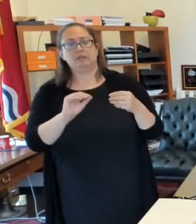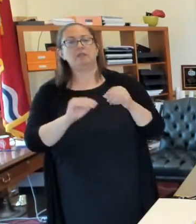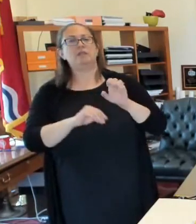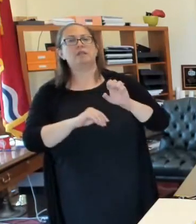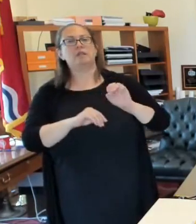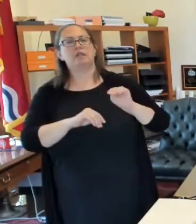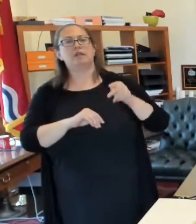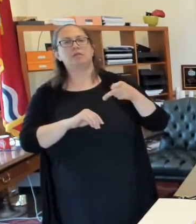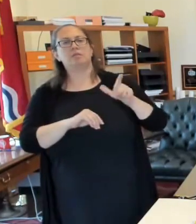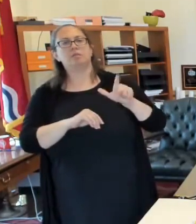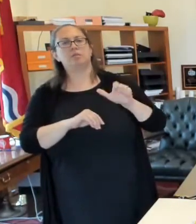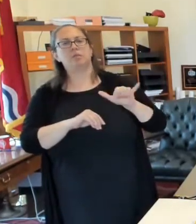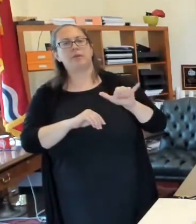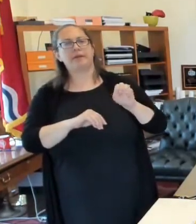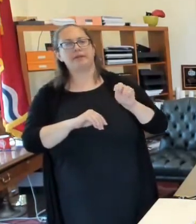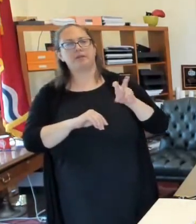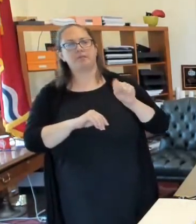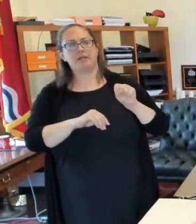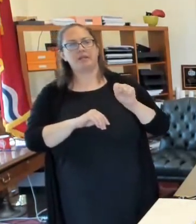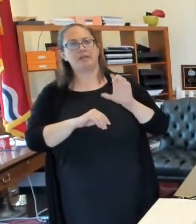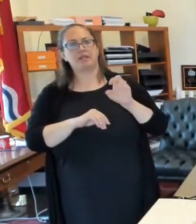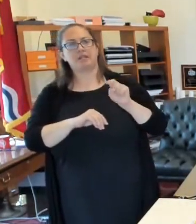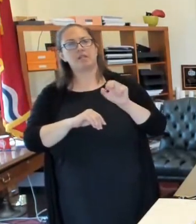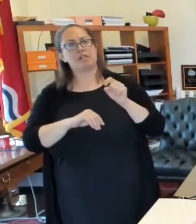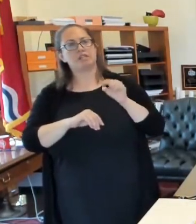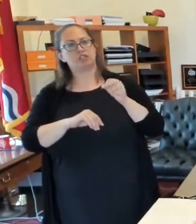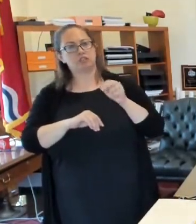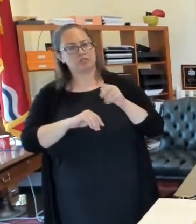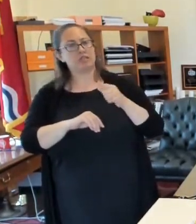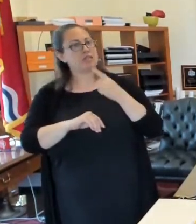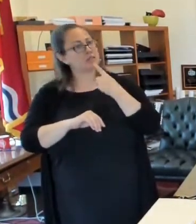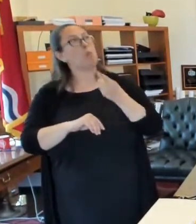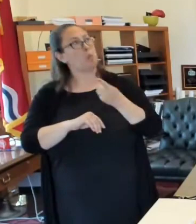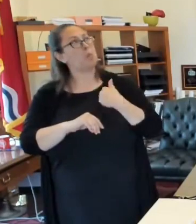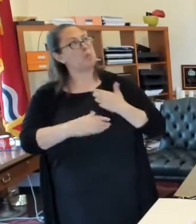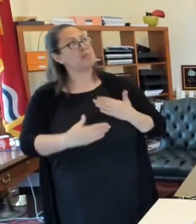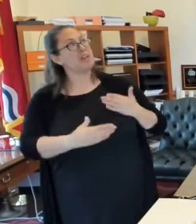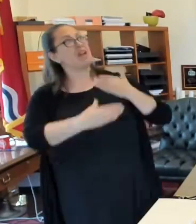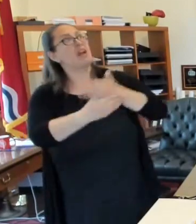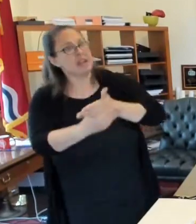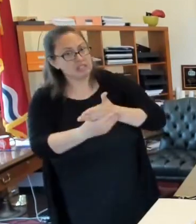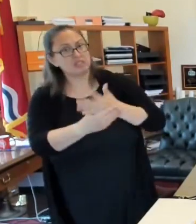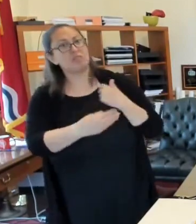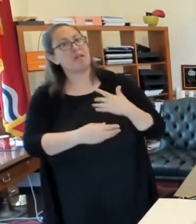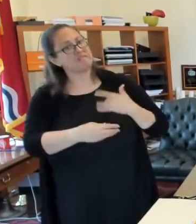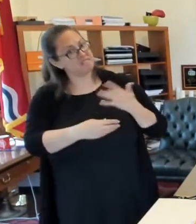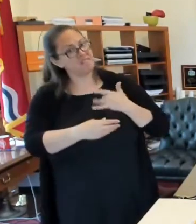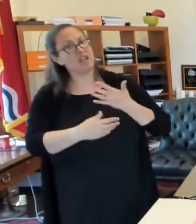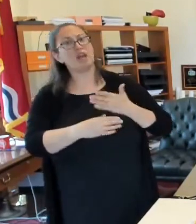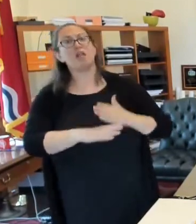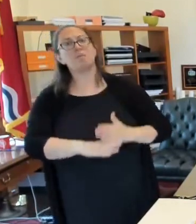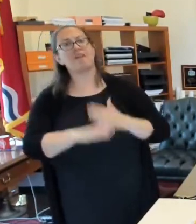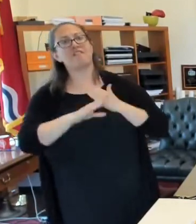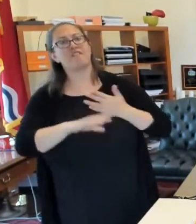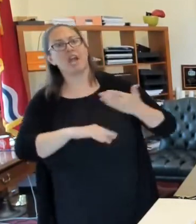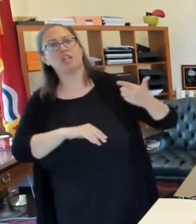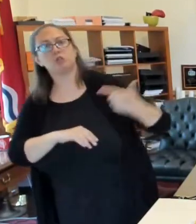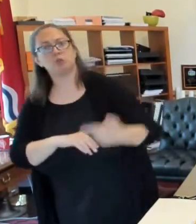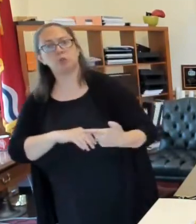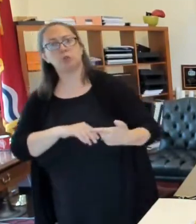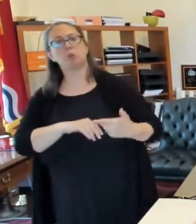has reported that they have made several interventions that they feel has prevented a shooting or prevented